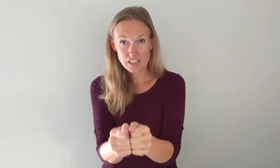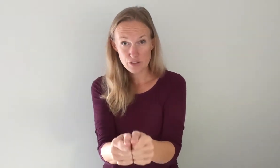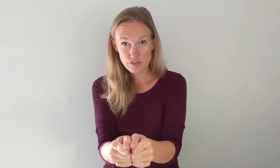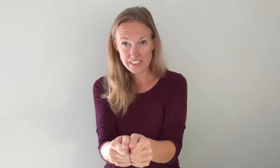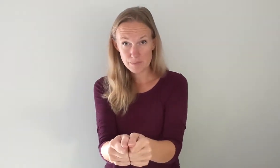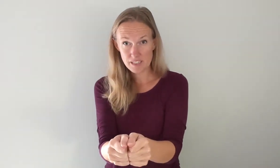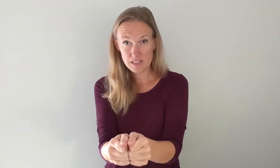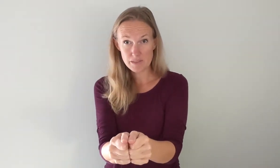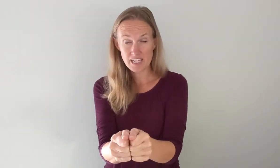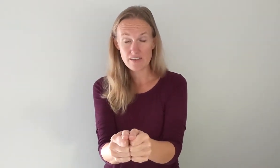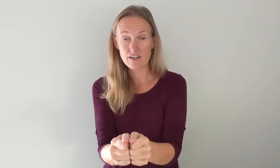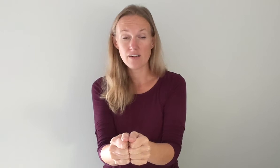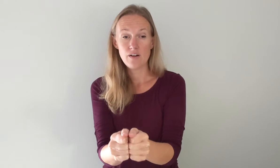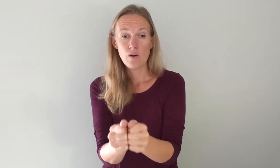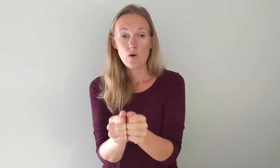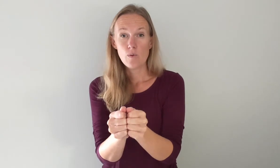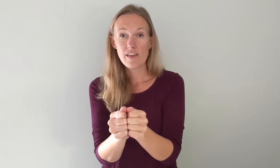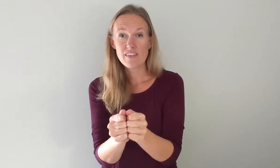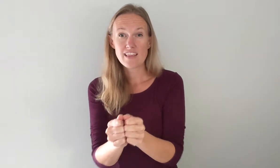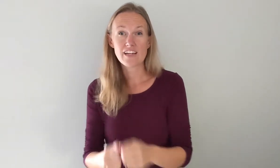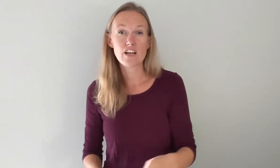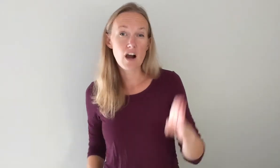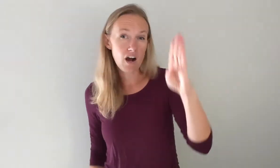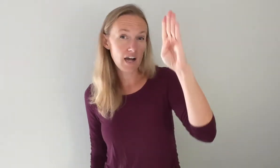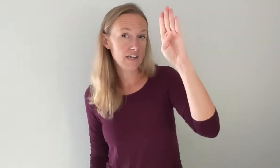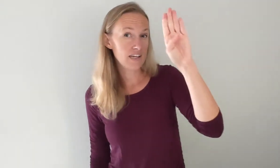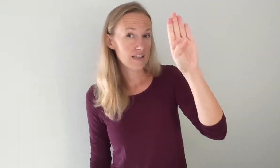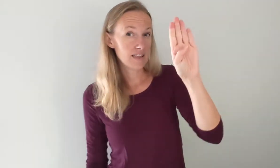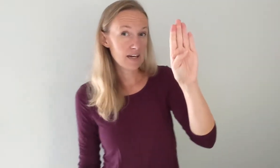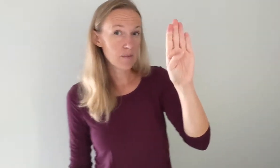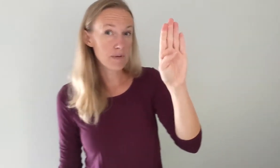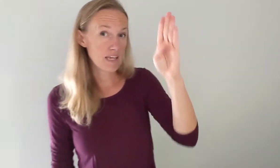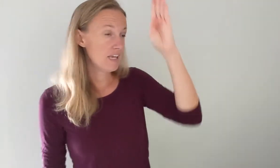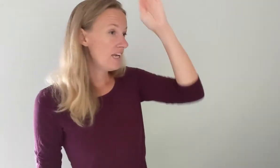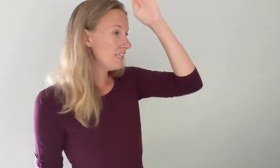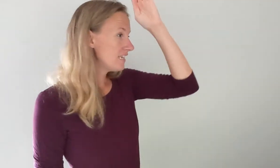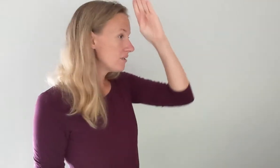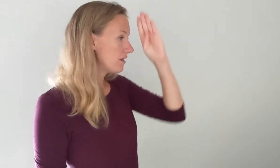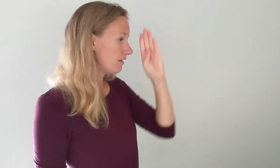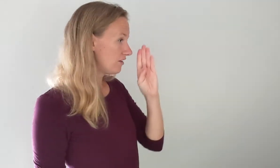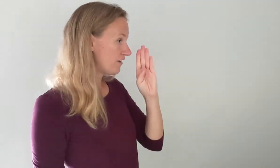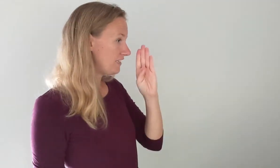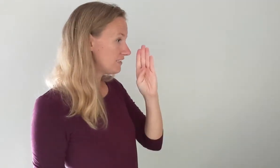two fists bringing them together with and then God the letter B down the middle of your face.